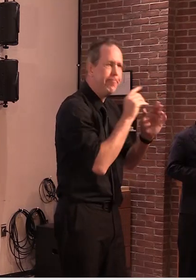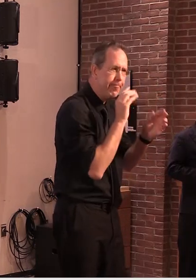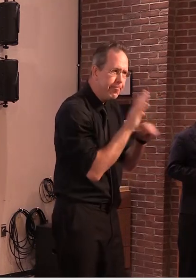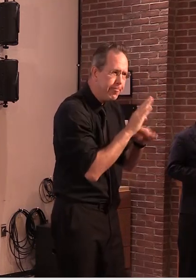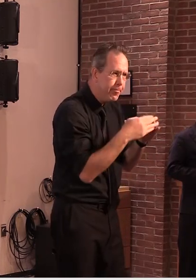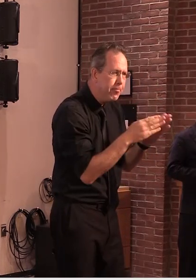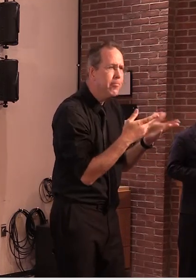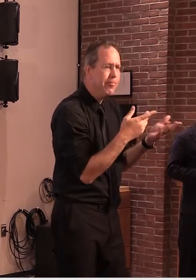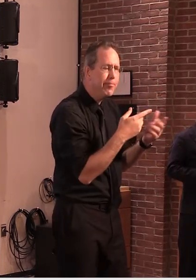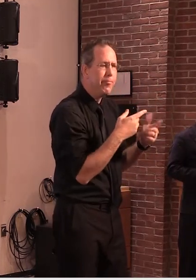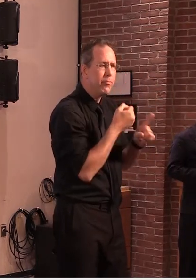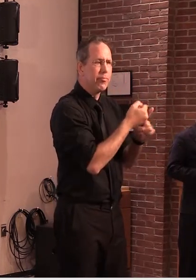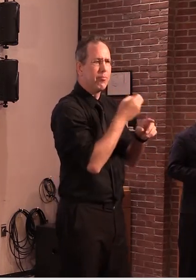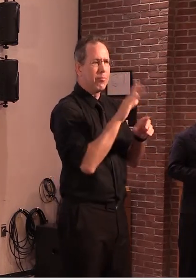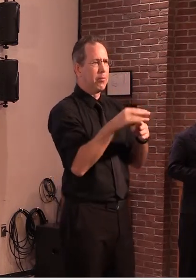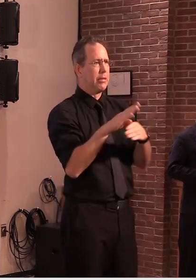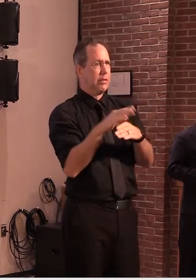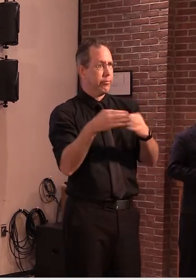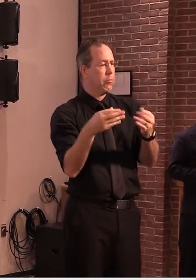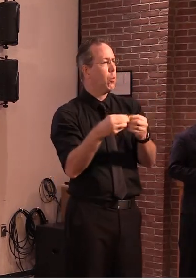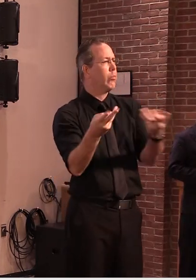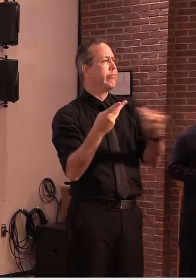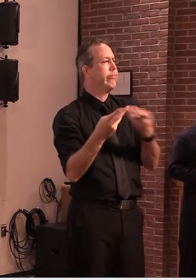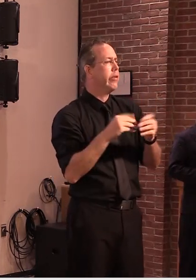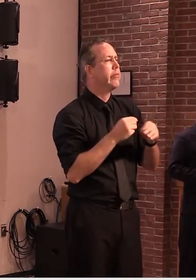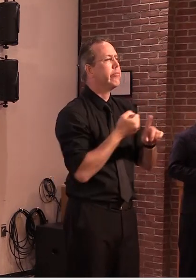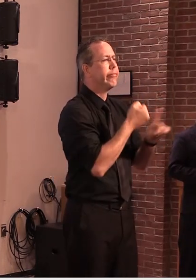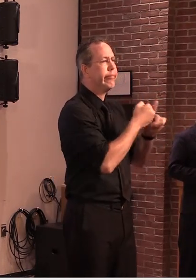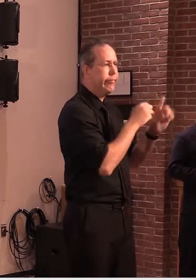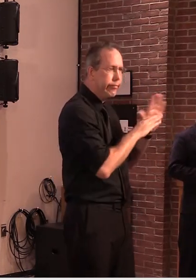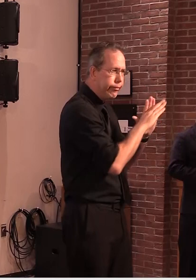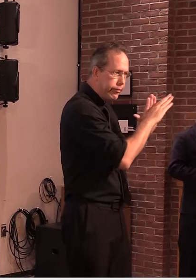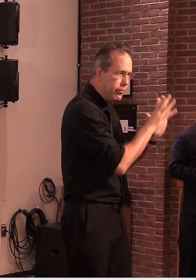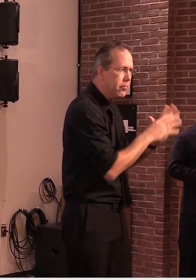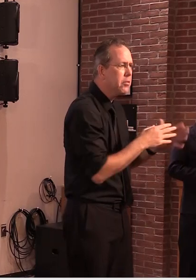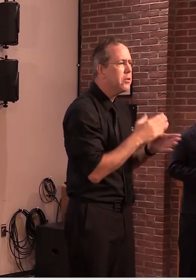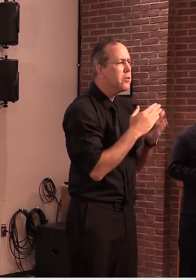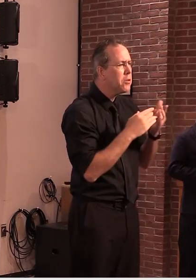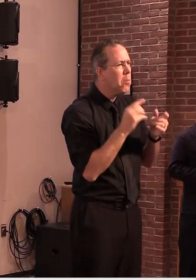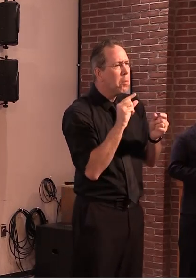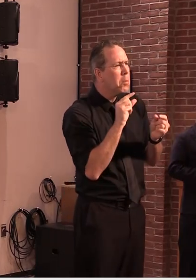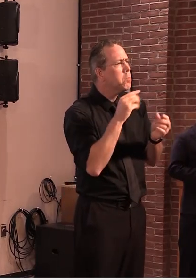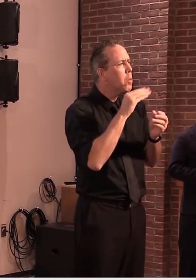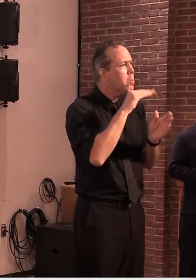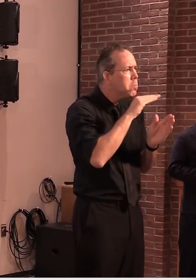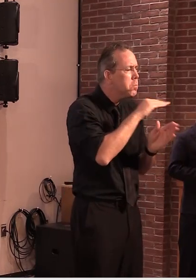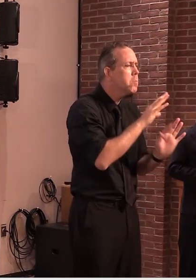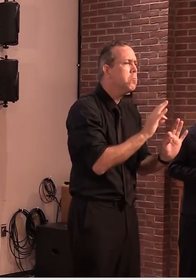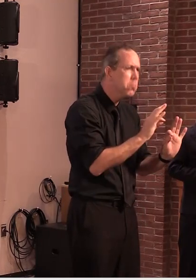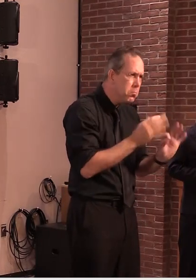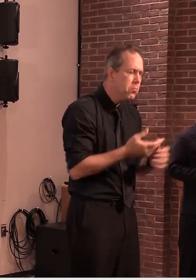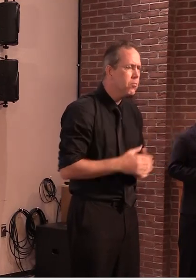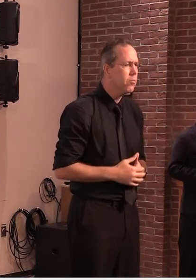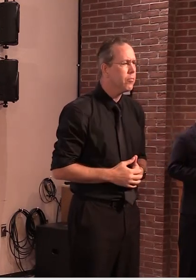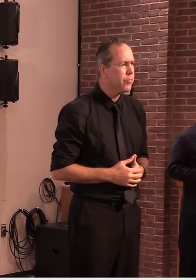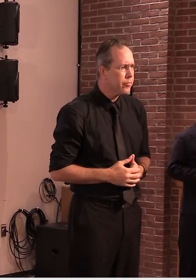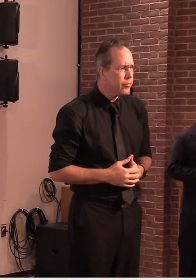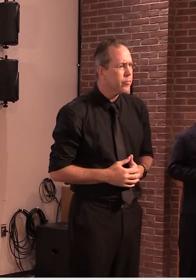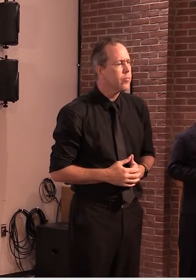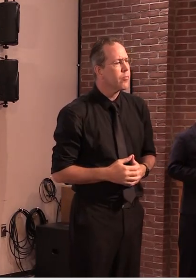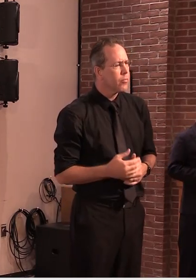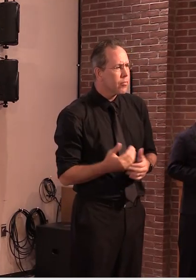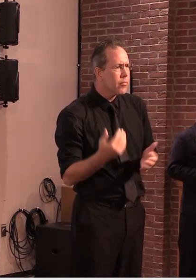the time, and as Dr. Levine just noted, we mentioned how important it was for testing and contact tracing to contain